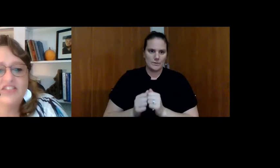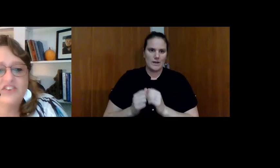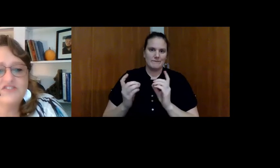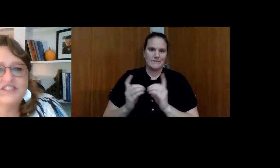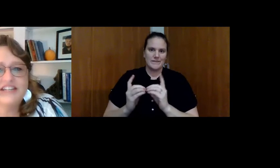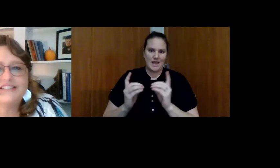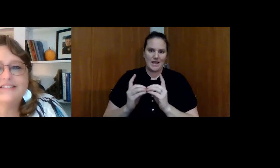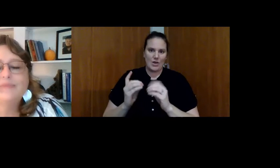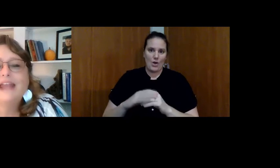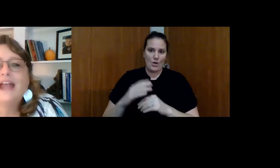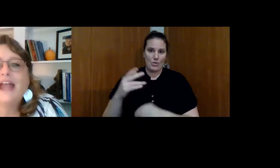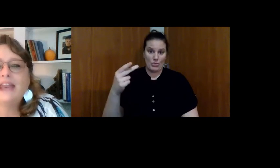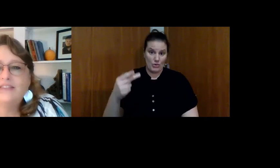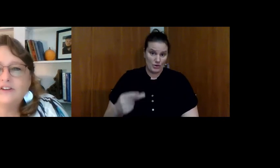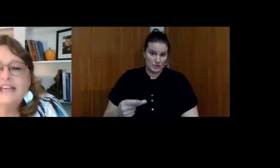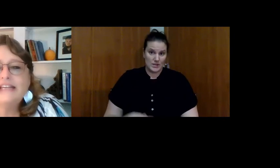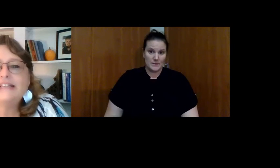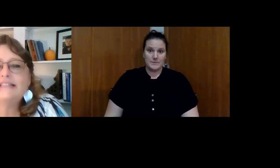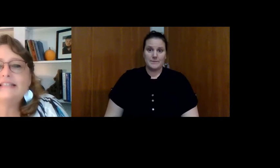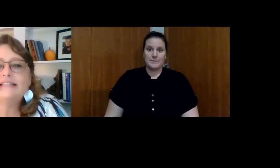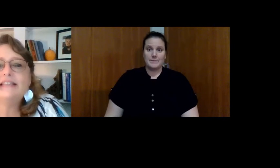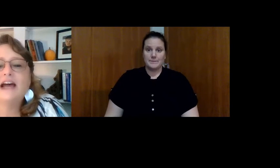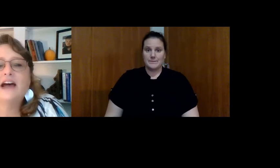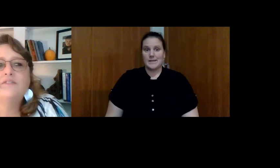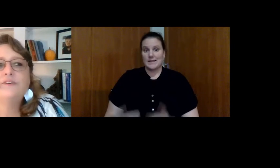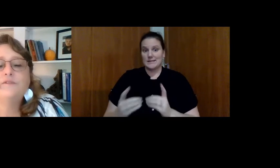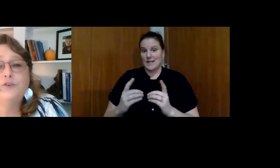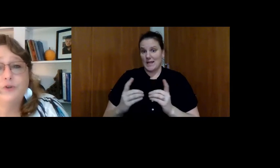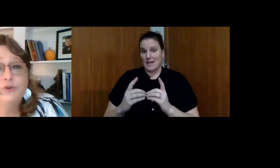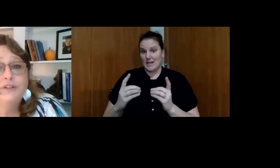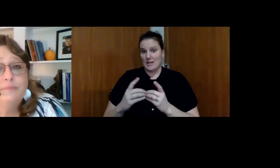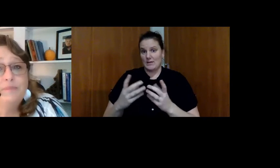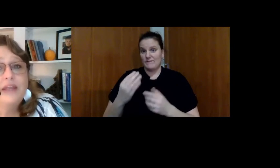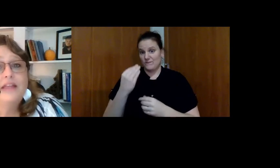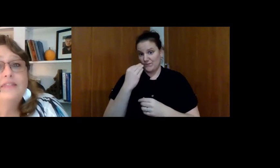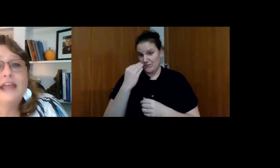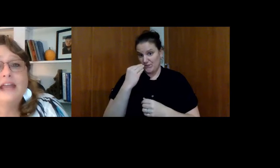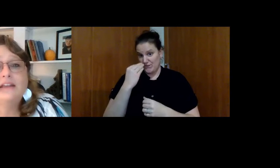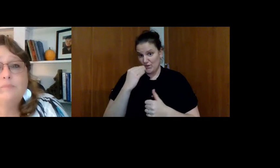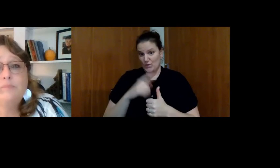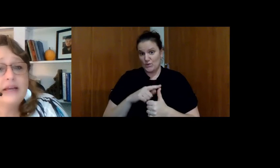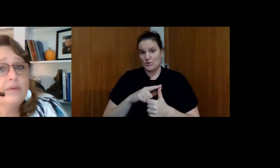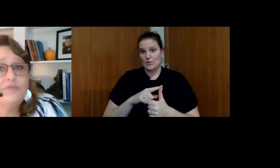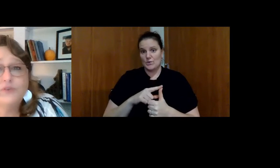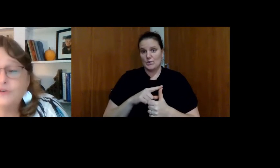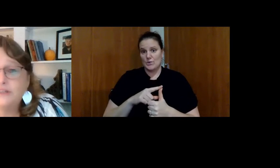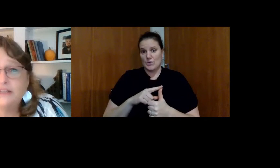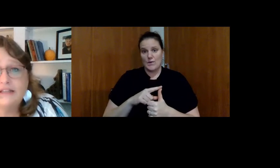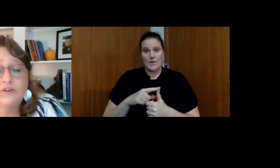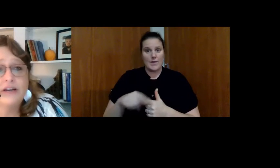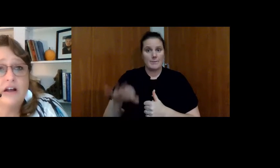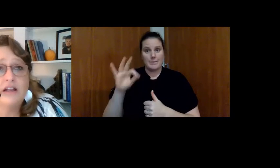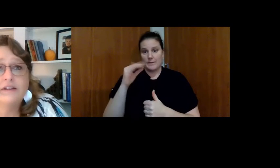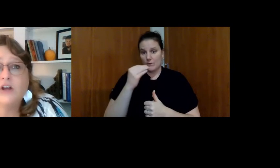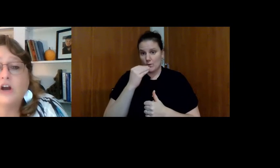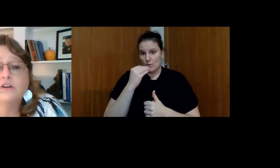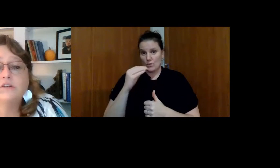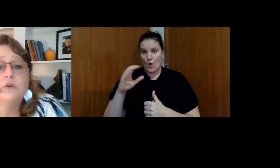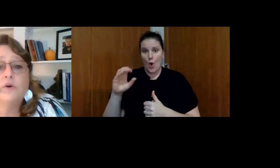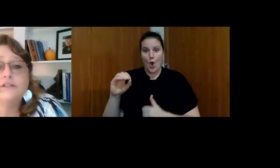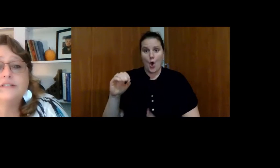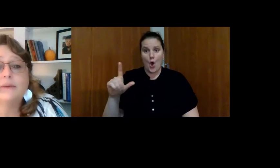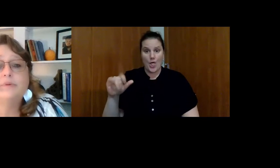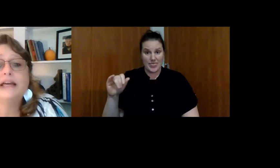date on Thursdays and their date consists of food. They pick up food either at Olive